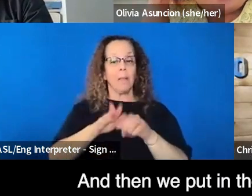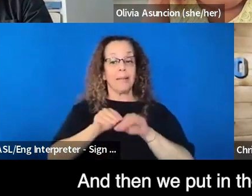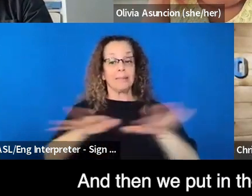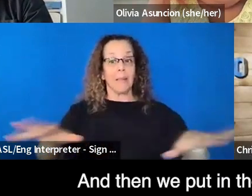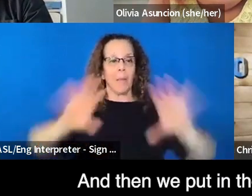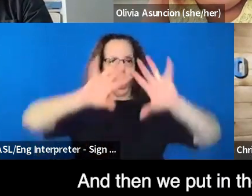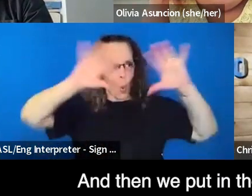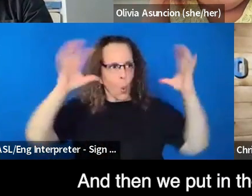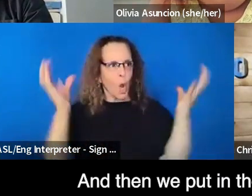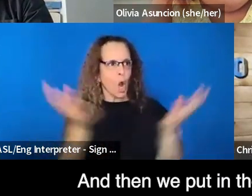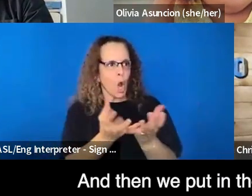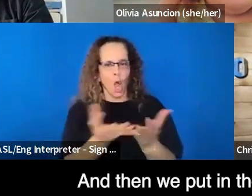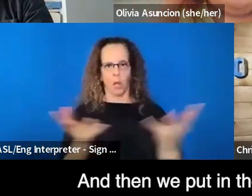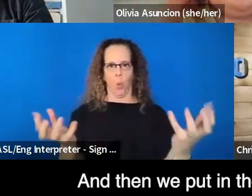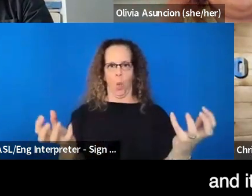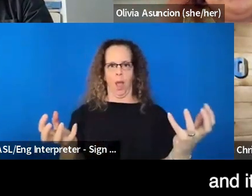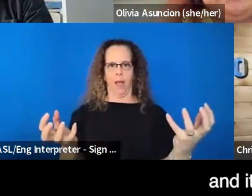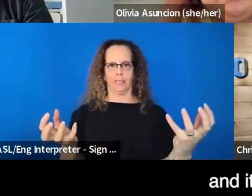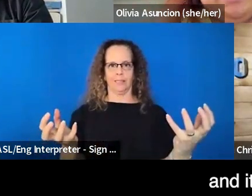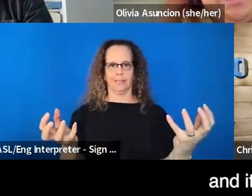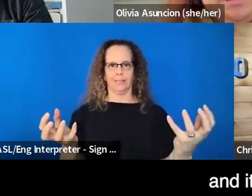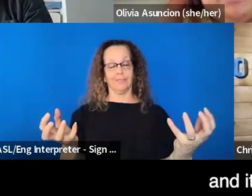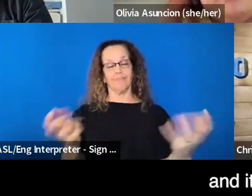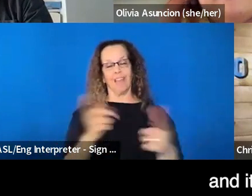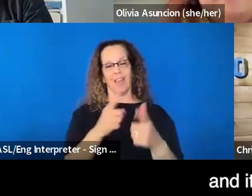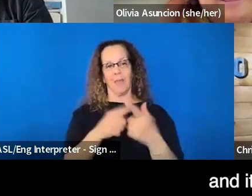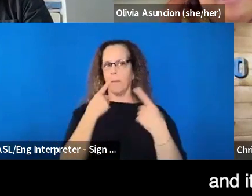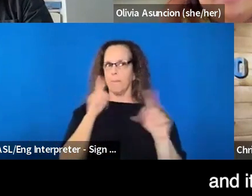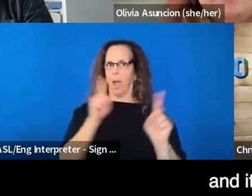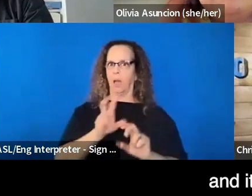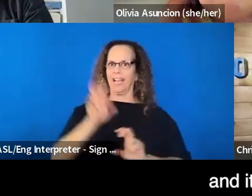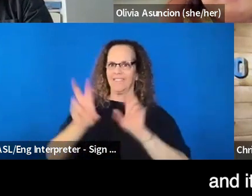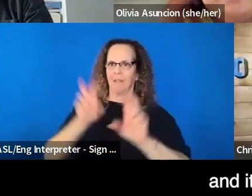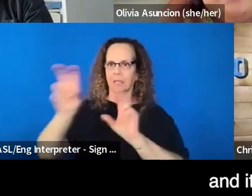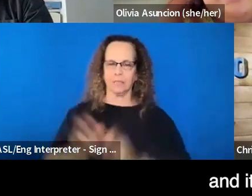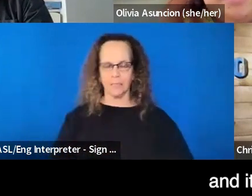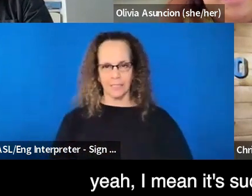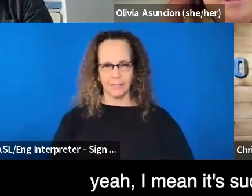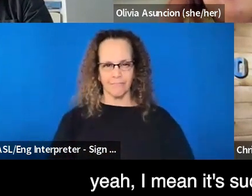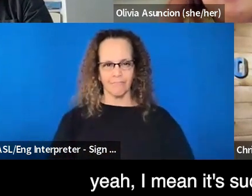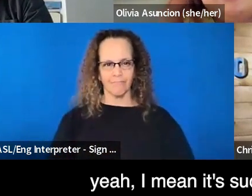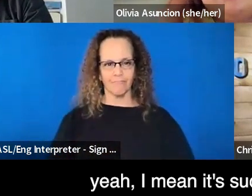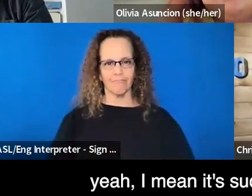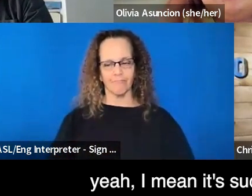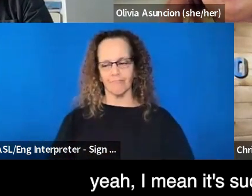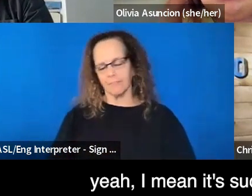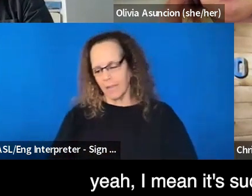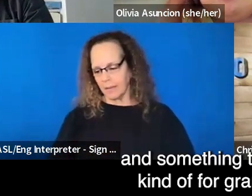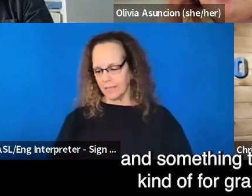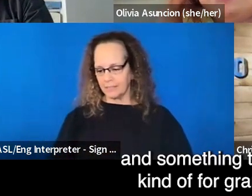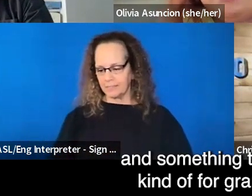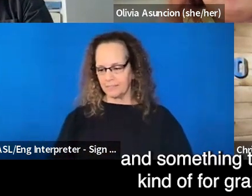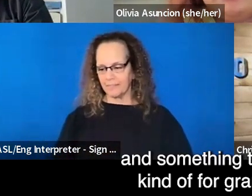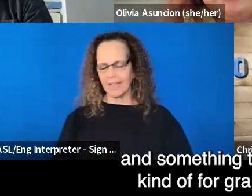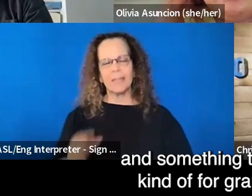we, we put in the, those investments and, um, it, yeah, I mean, it, it, it's such a